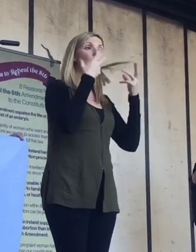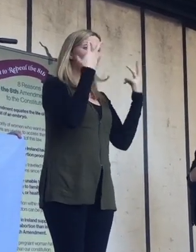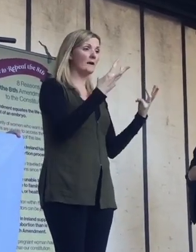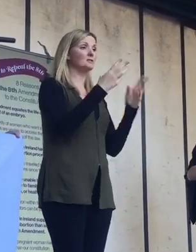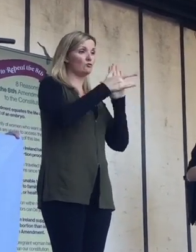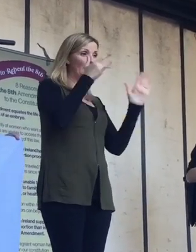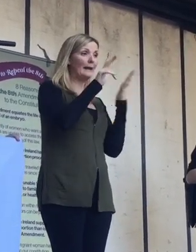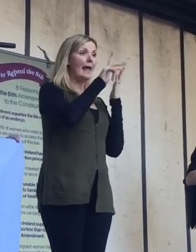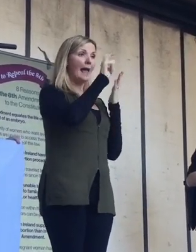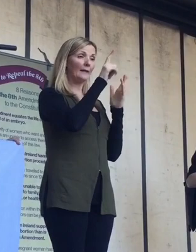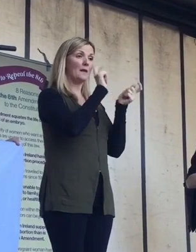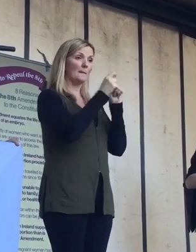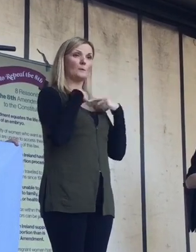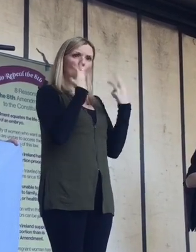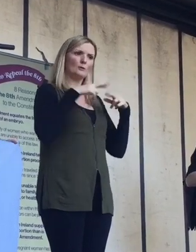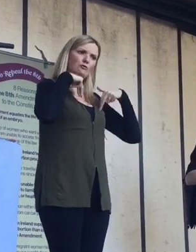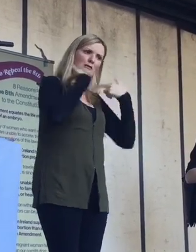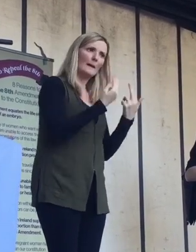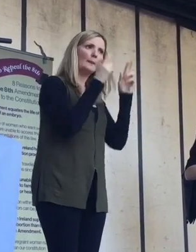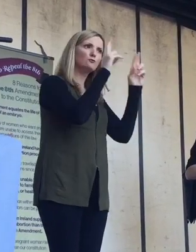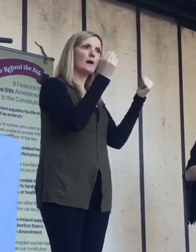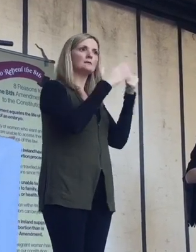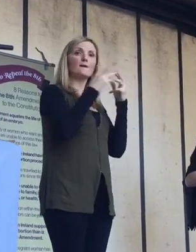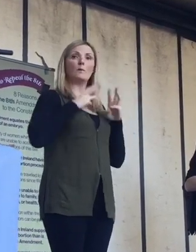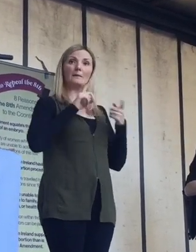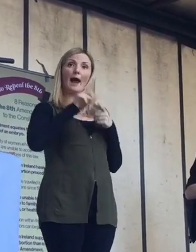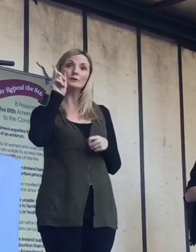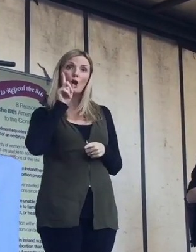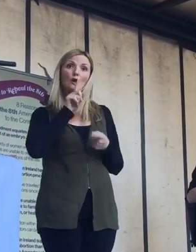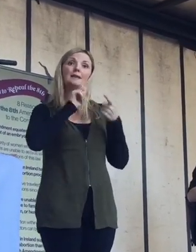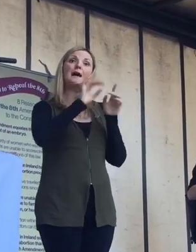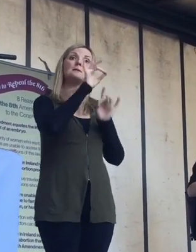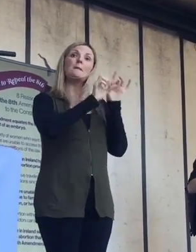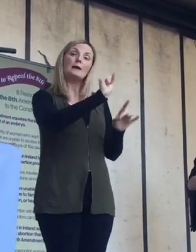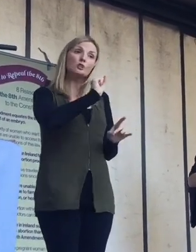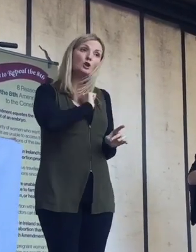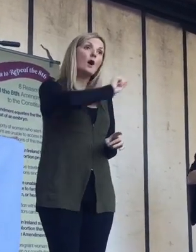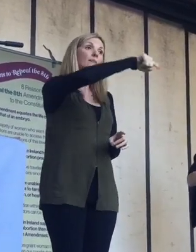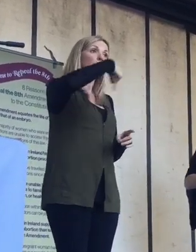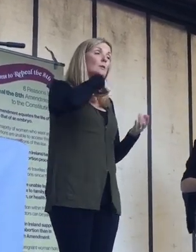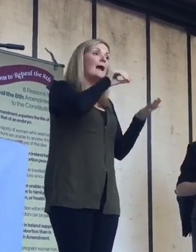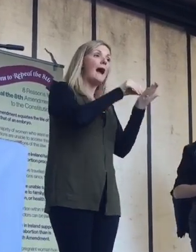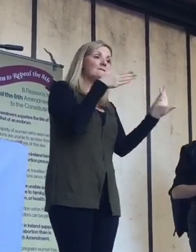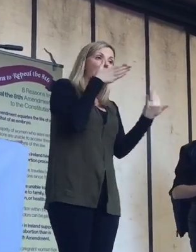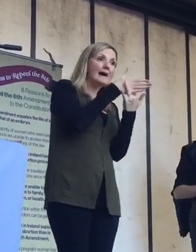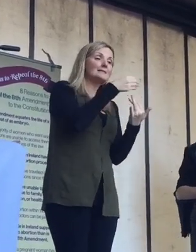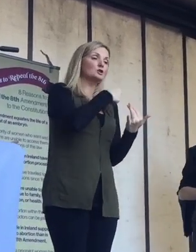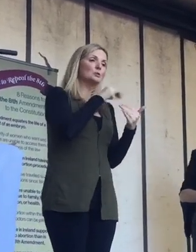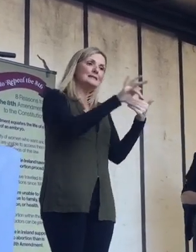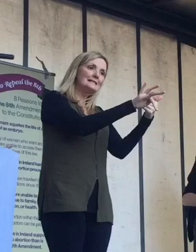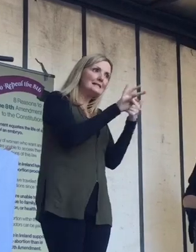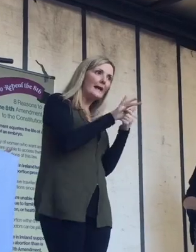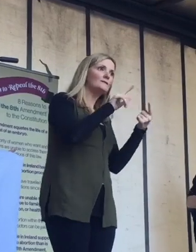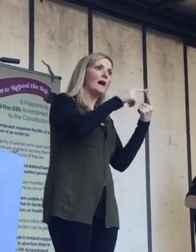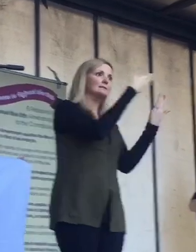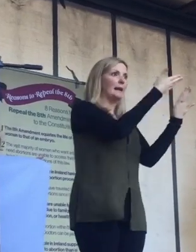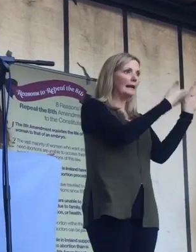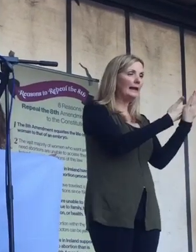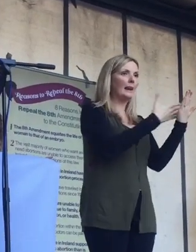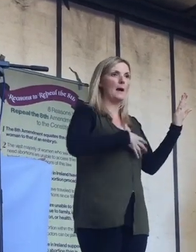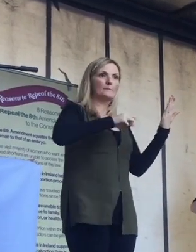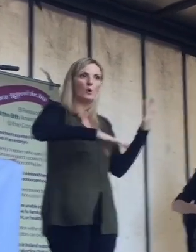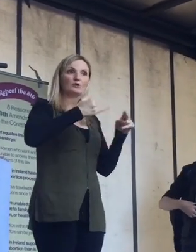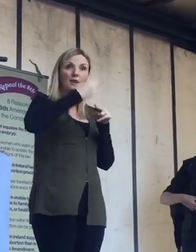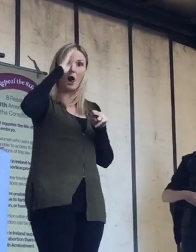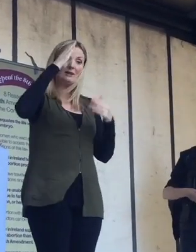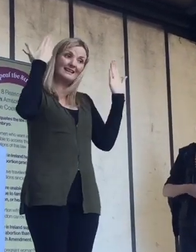Respect the human rights of women and girls. Ensure that we have access to safe and legal abortion in